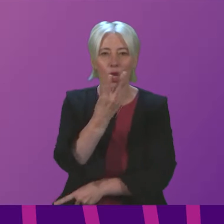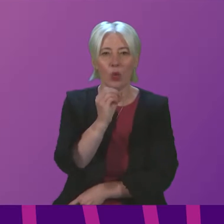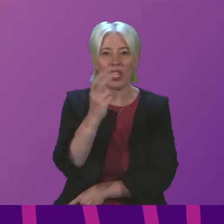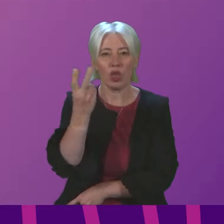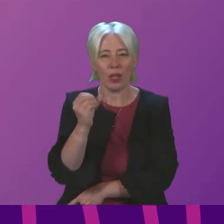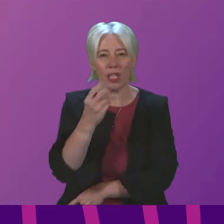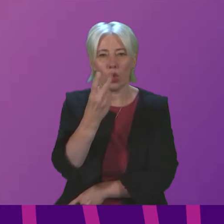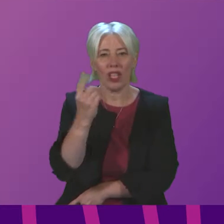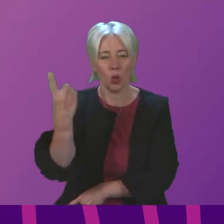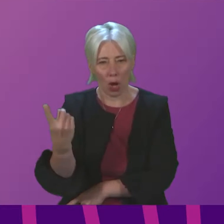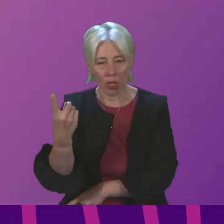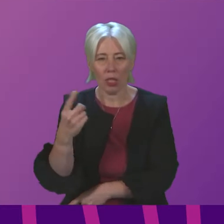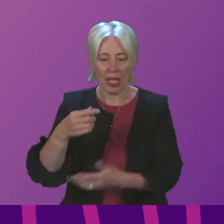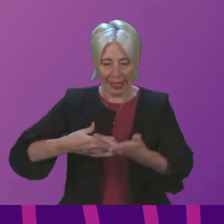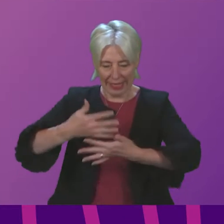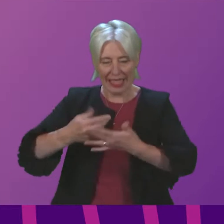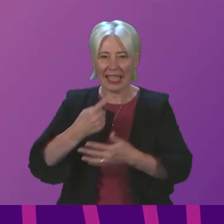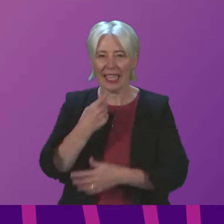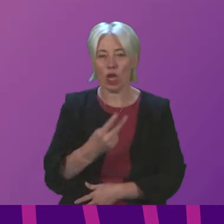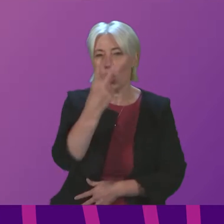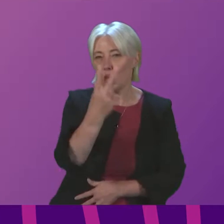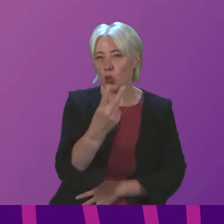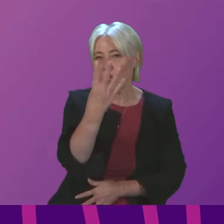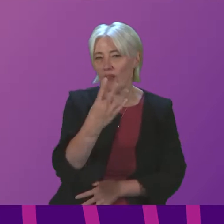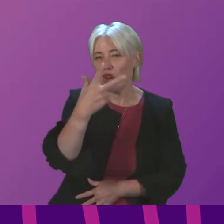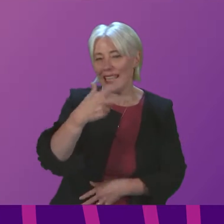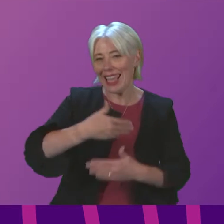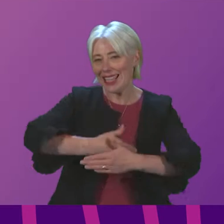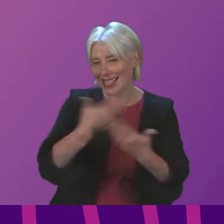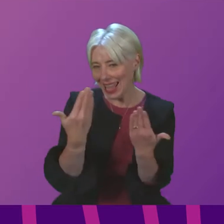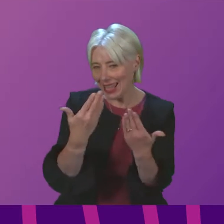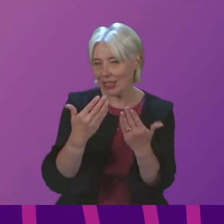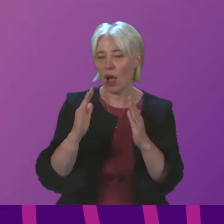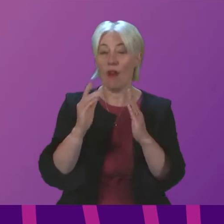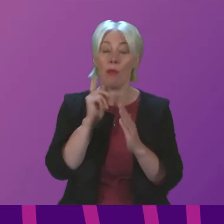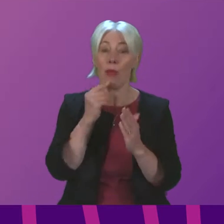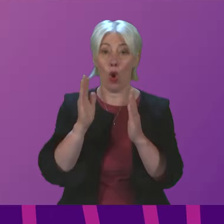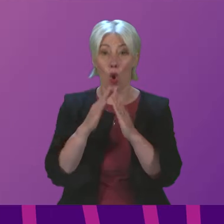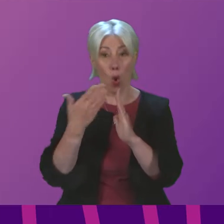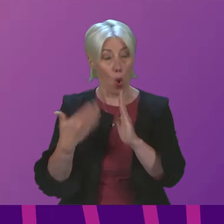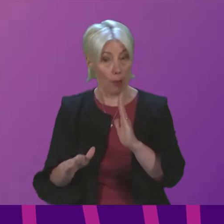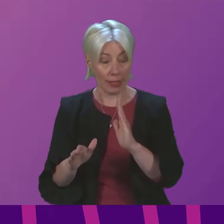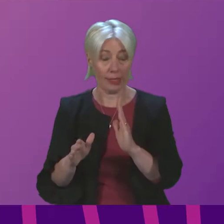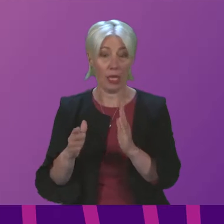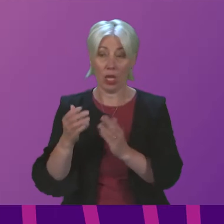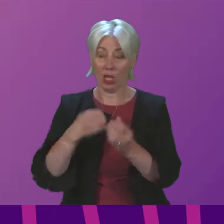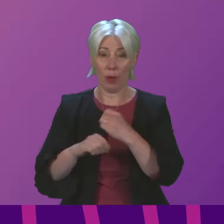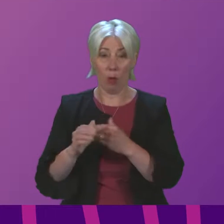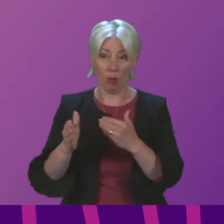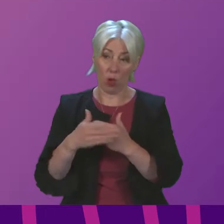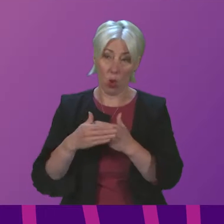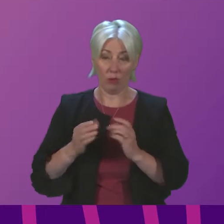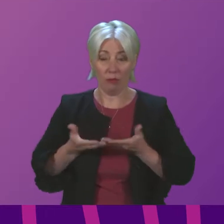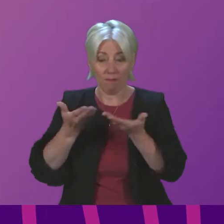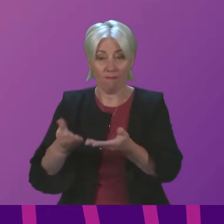annual homeless stats showed that it was taking 248 days for homeless households to actually have their case closed. can I ask the Cabinet